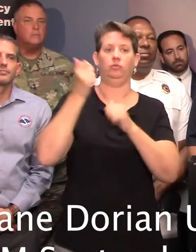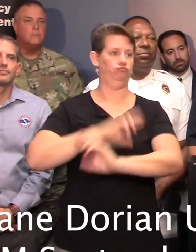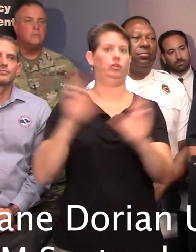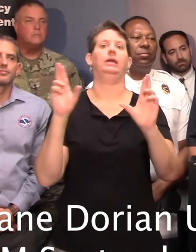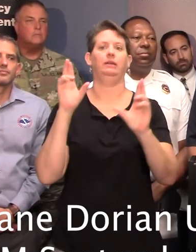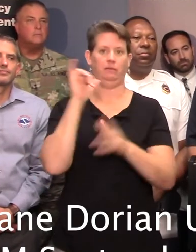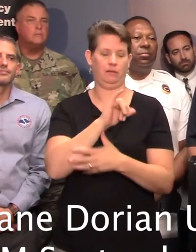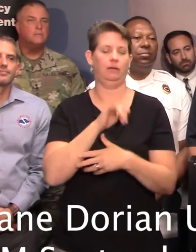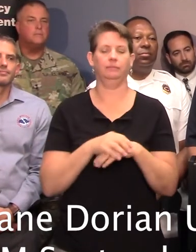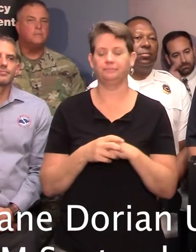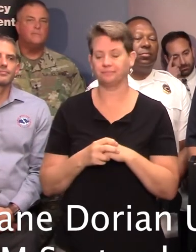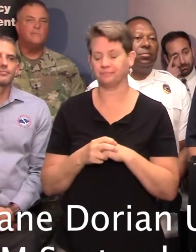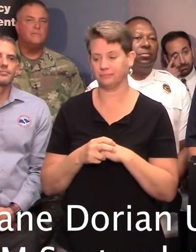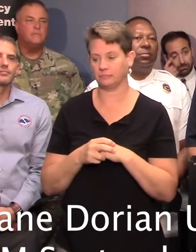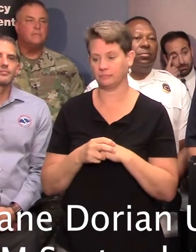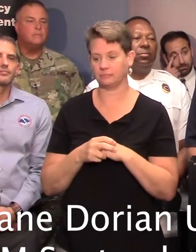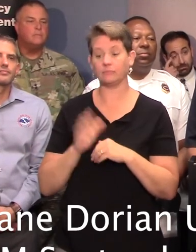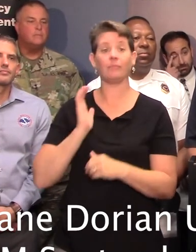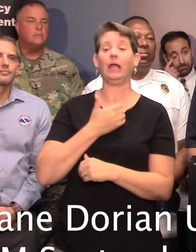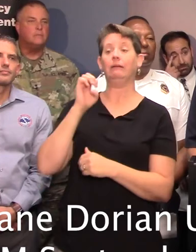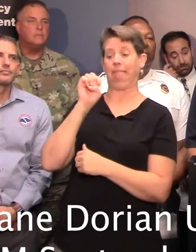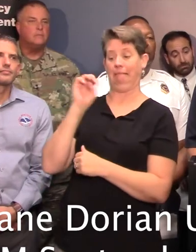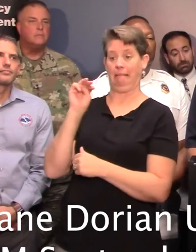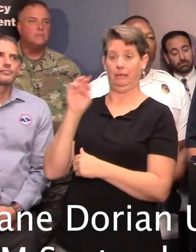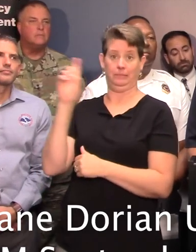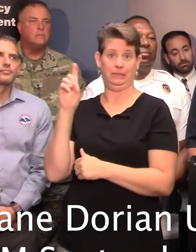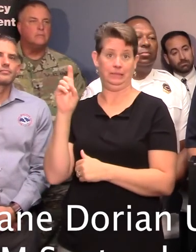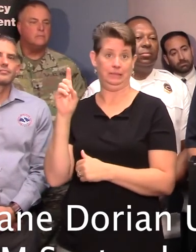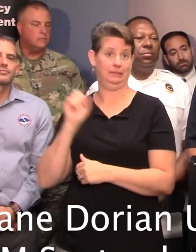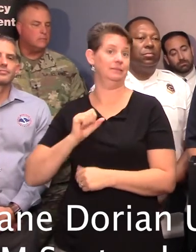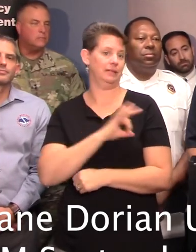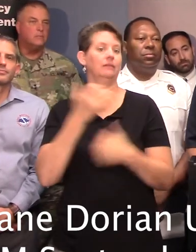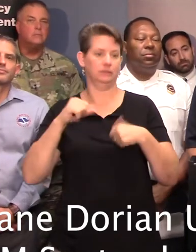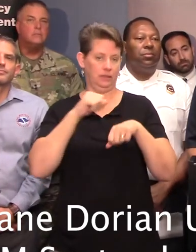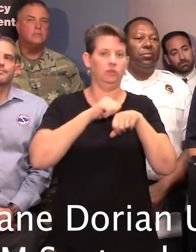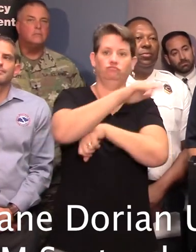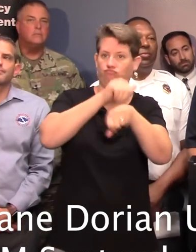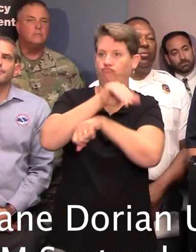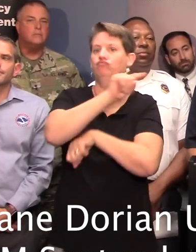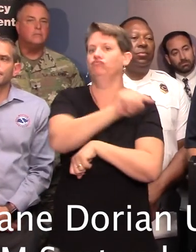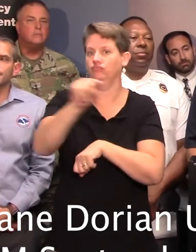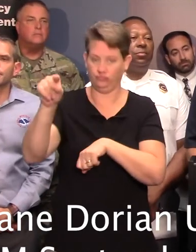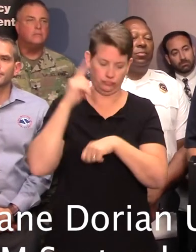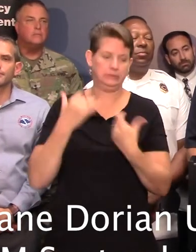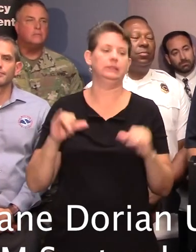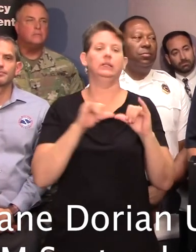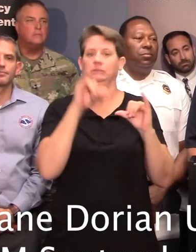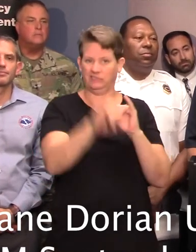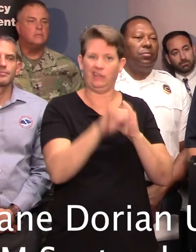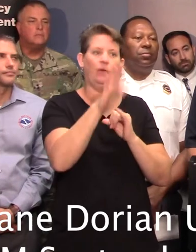And we've also got our EMD personnel still deployed and will stay deployed down in the coastal counties to help with